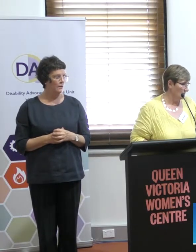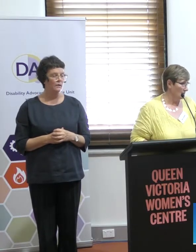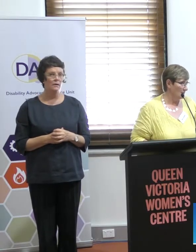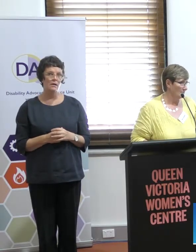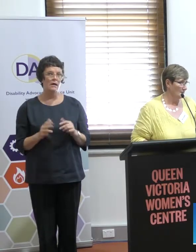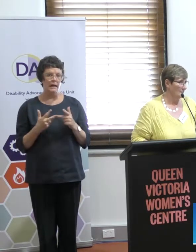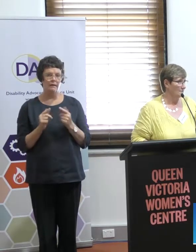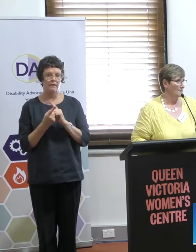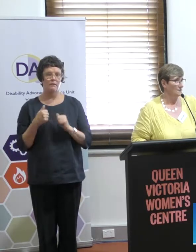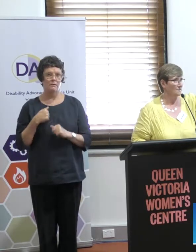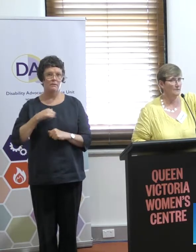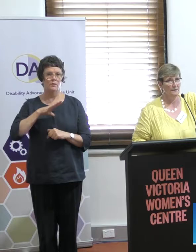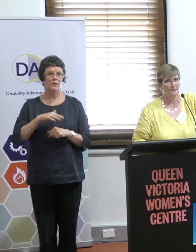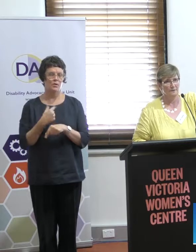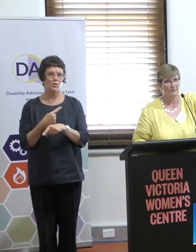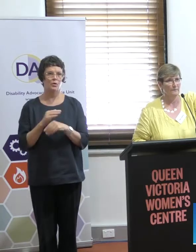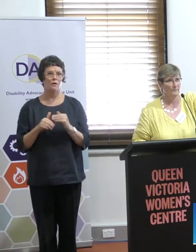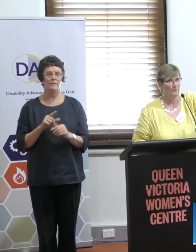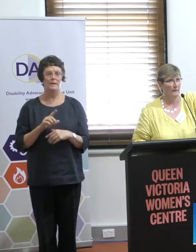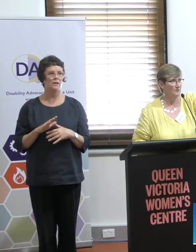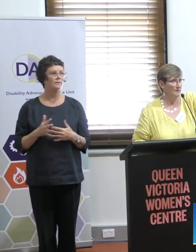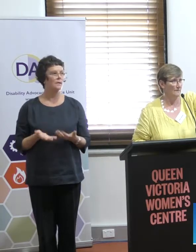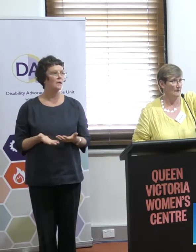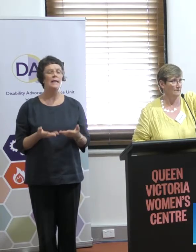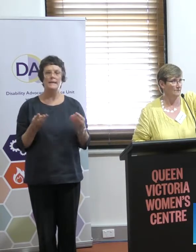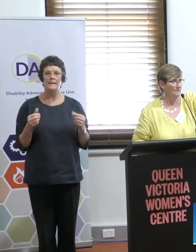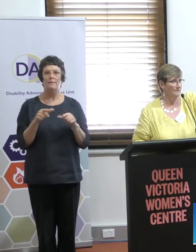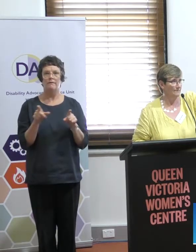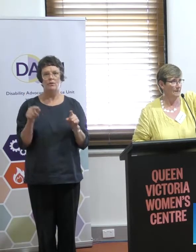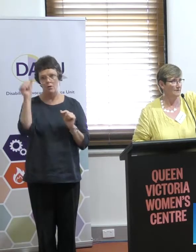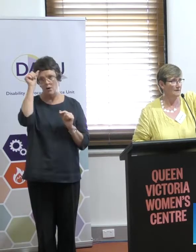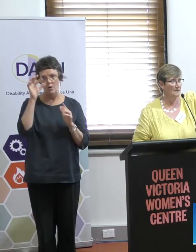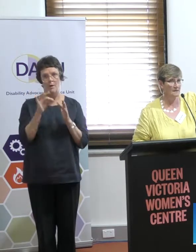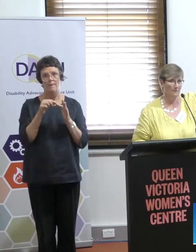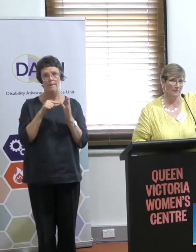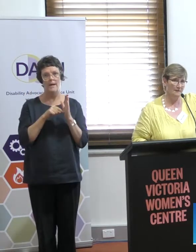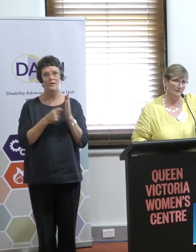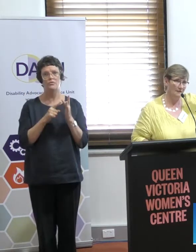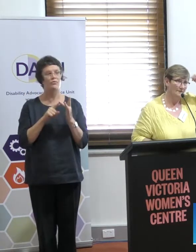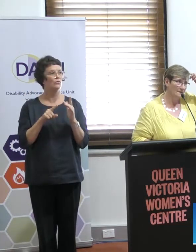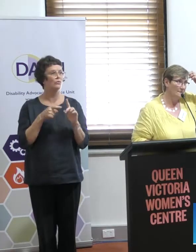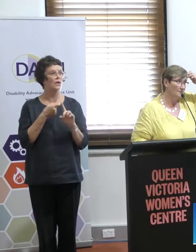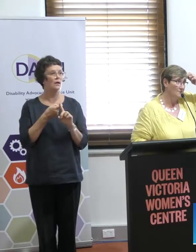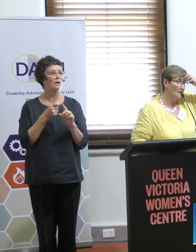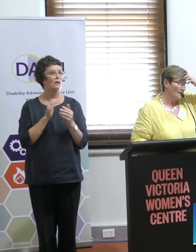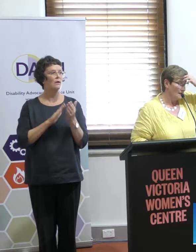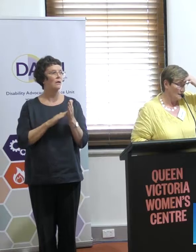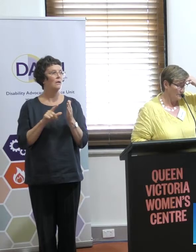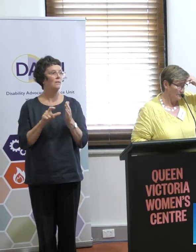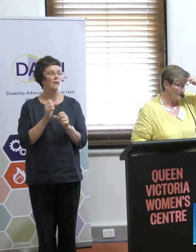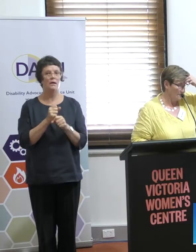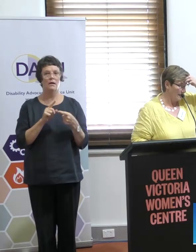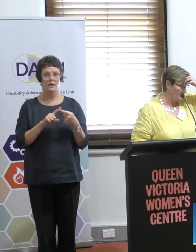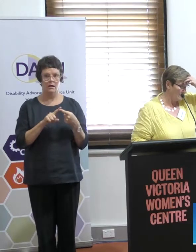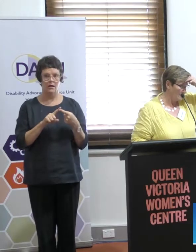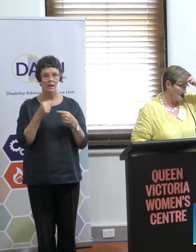which is... And I'm going to... I don't know if you... If some of you know Patrick from AFDO, but Patrick McGee is the policy and advocacy manager at